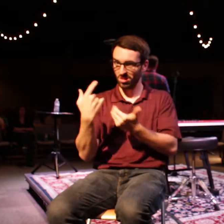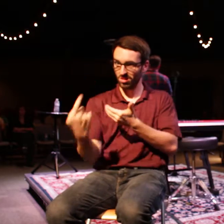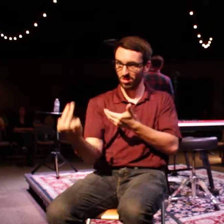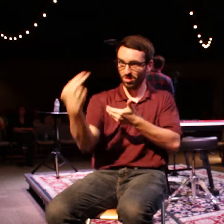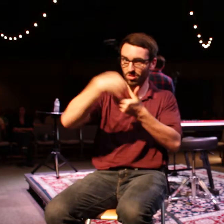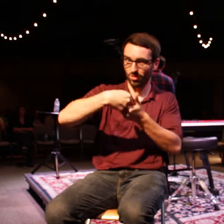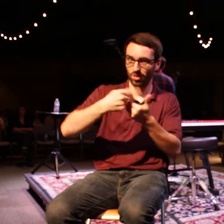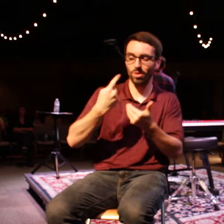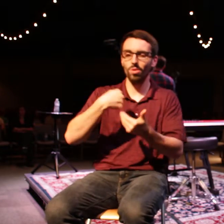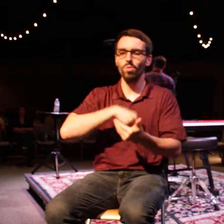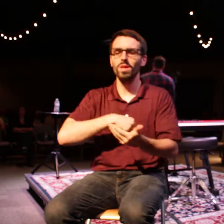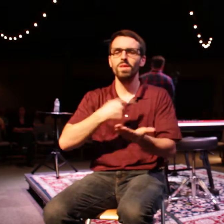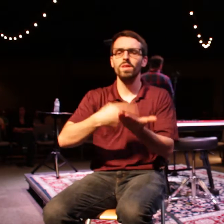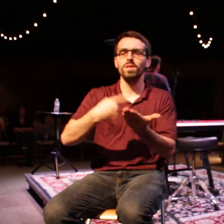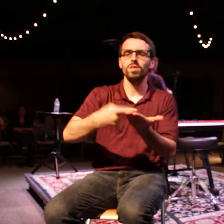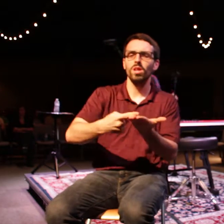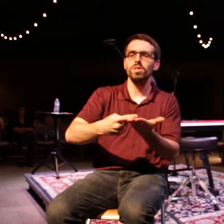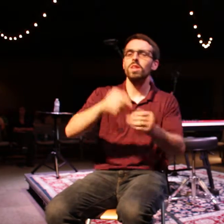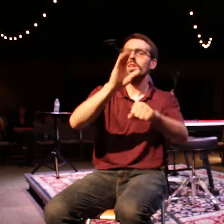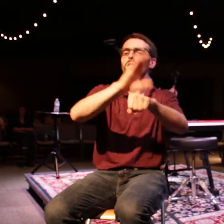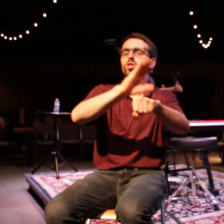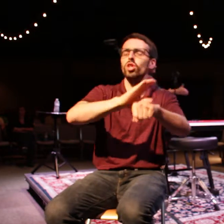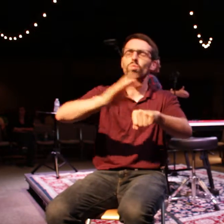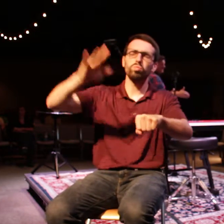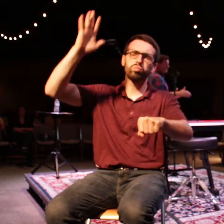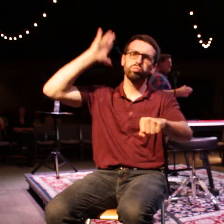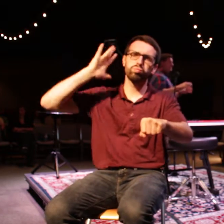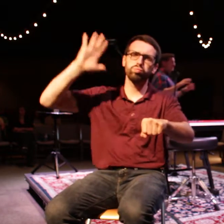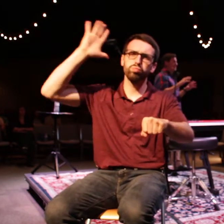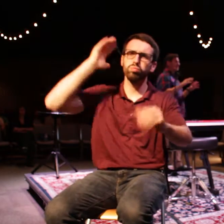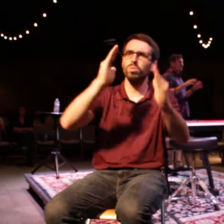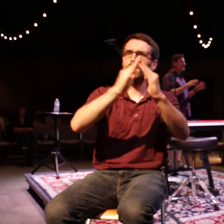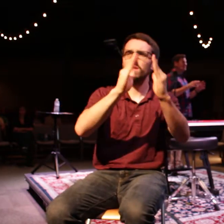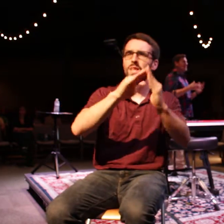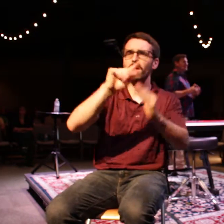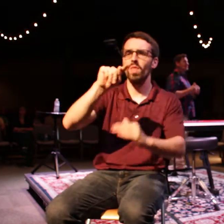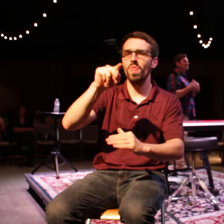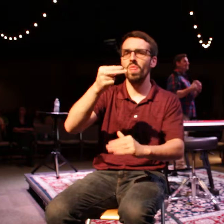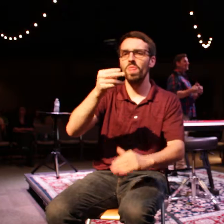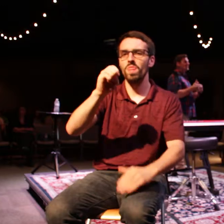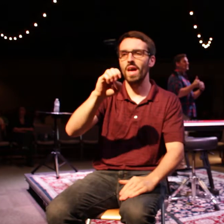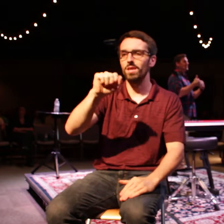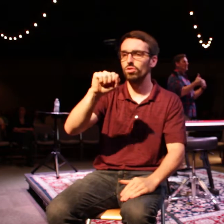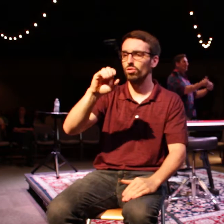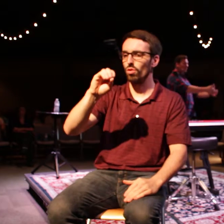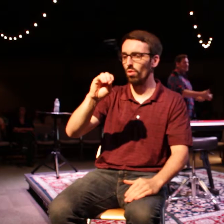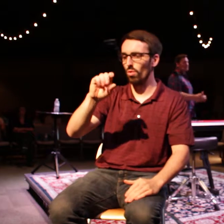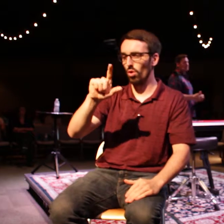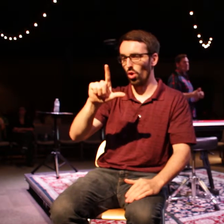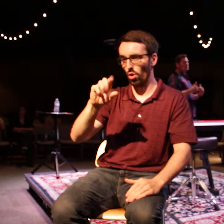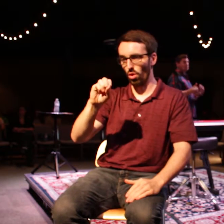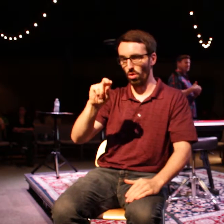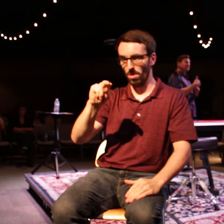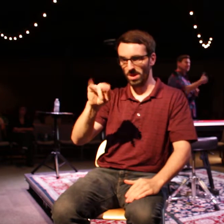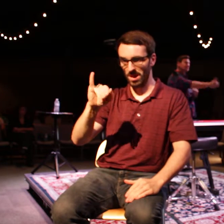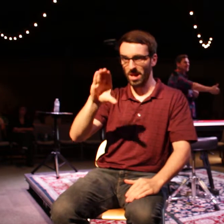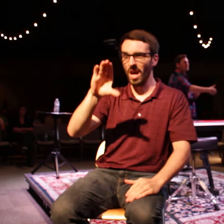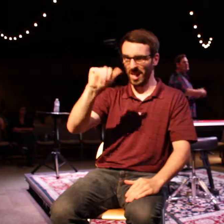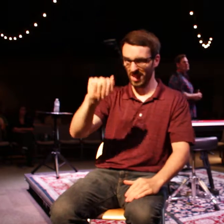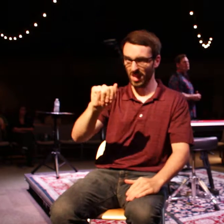Thessalonica. Paul wrote the book of 1 Thessalonians and 2 Thessalonians. We believe it's actually the first Pauline epistles. It was the first letters that he